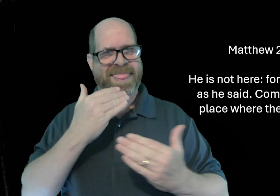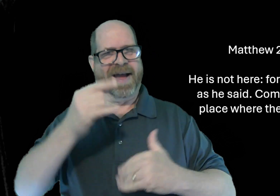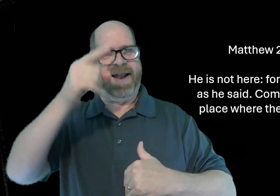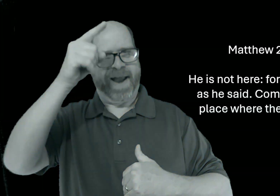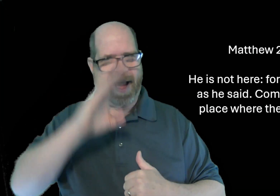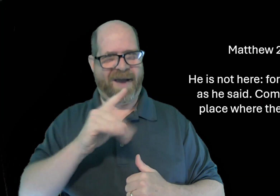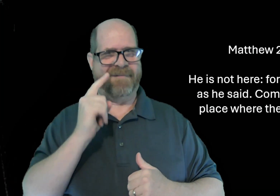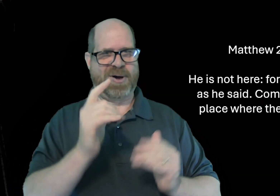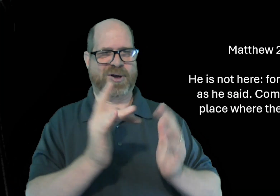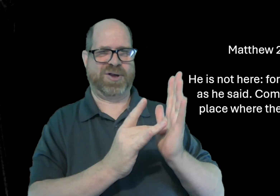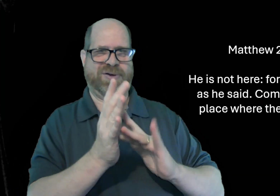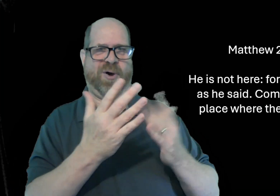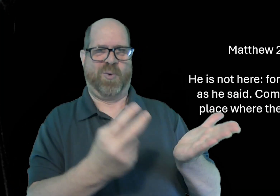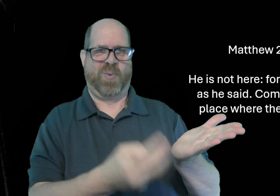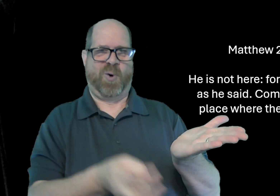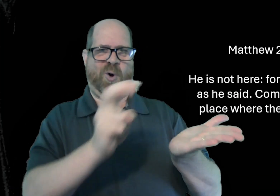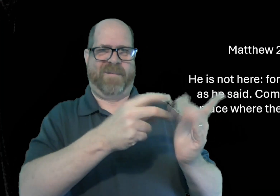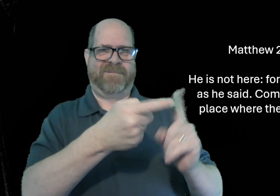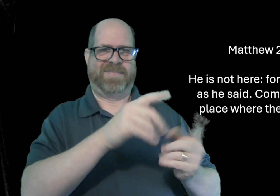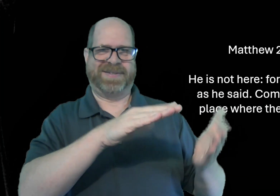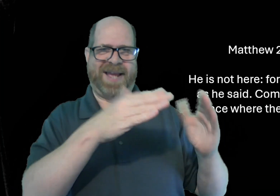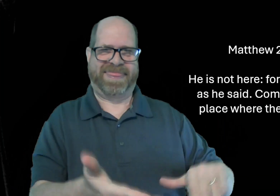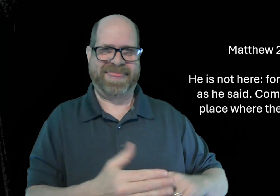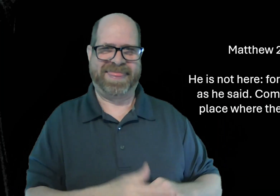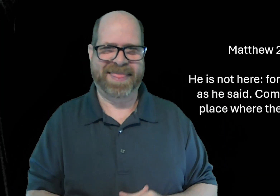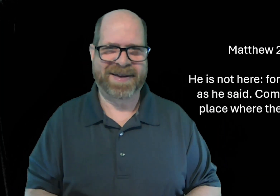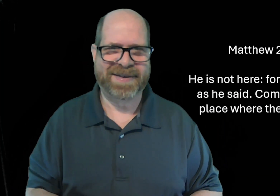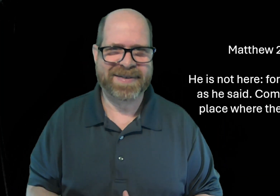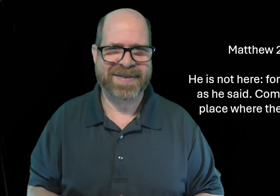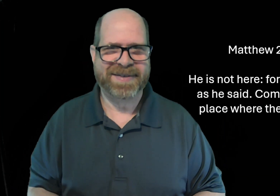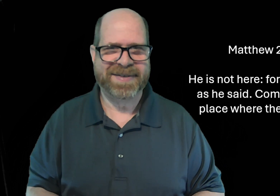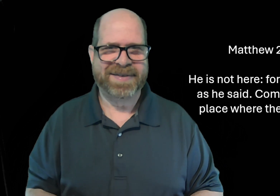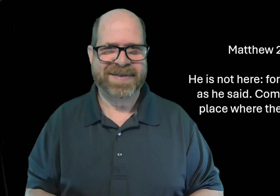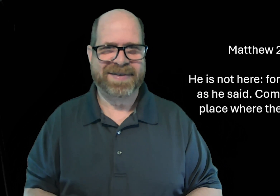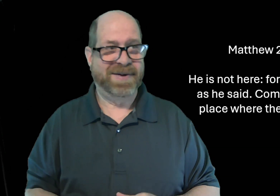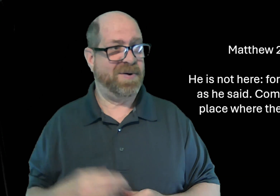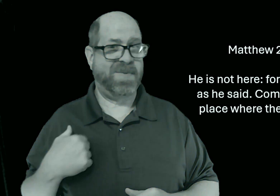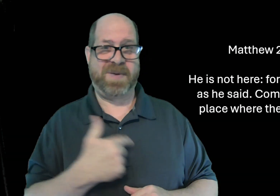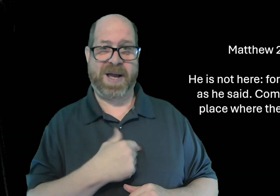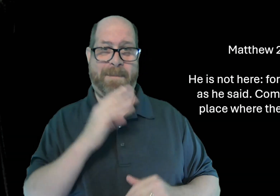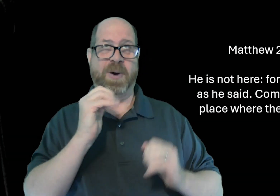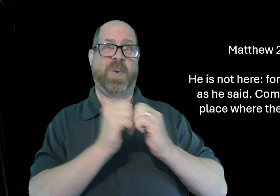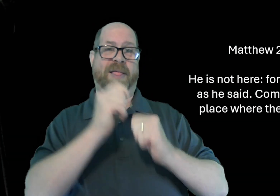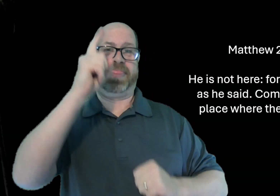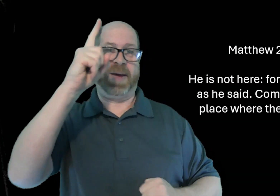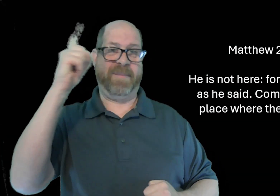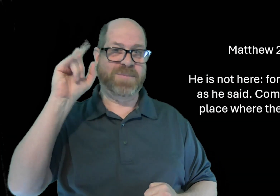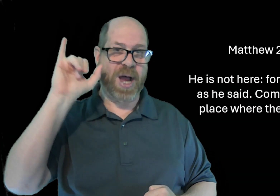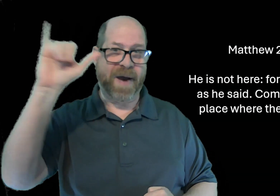so i thank god that jesus is alive he rose from death and we're going to be with him forever